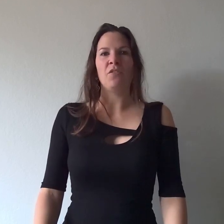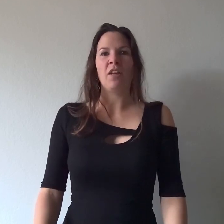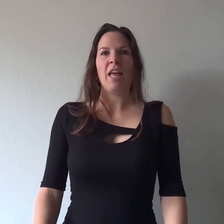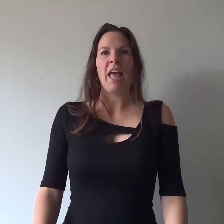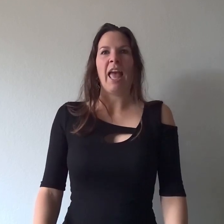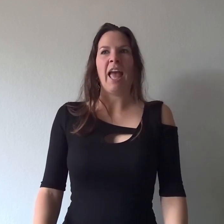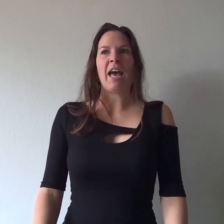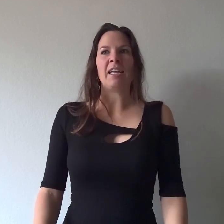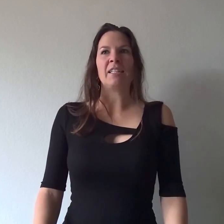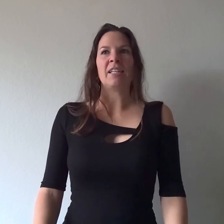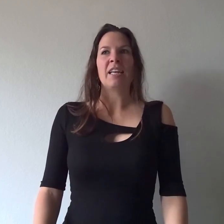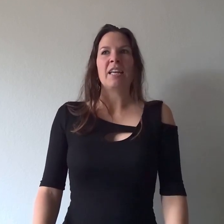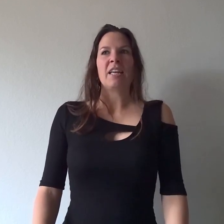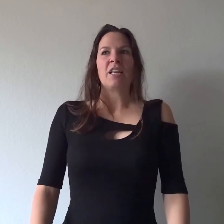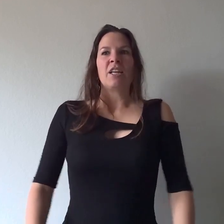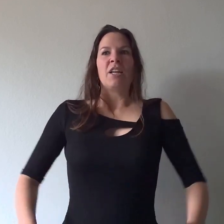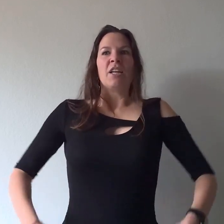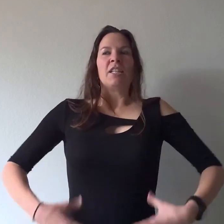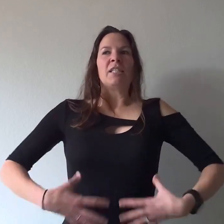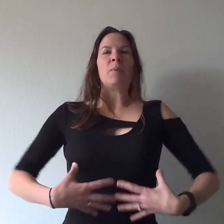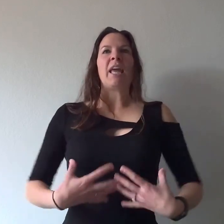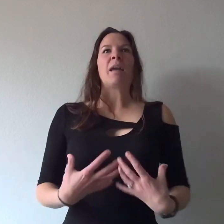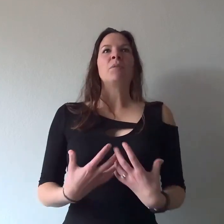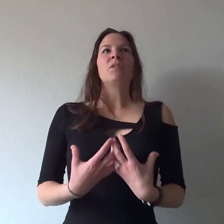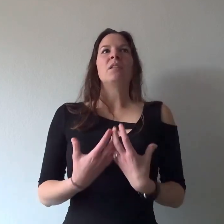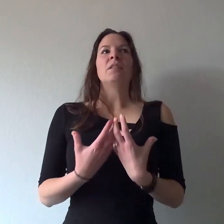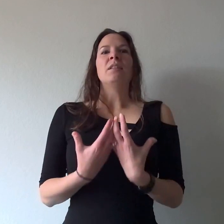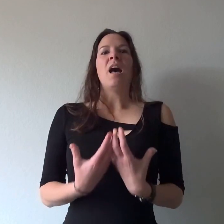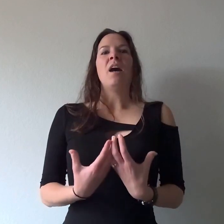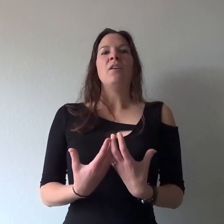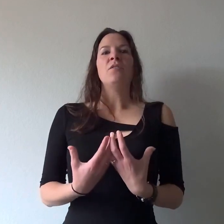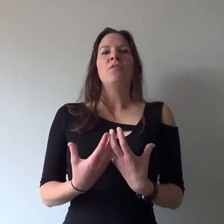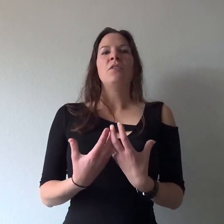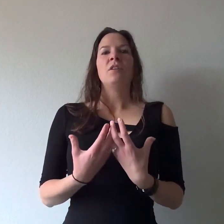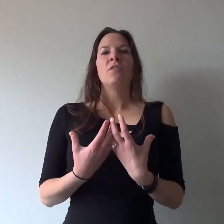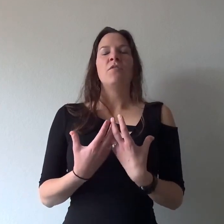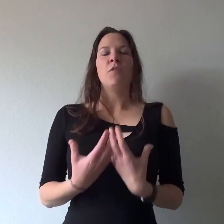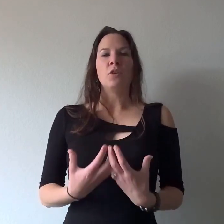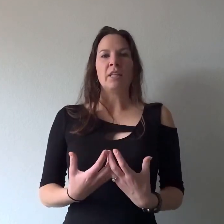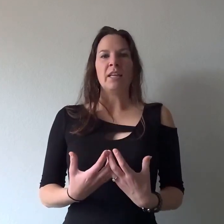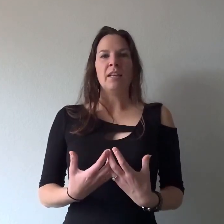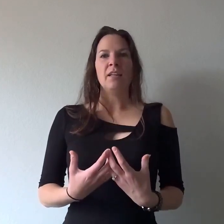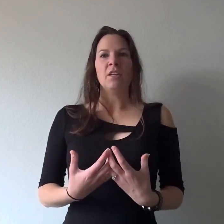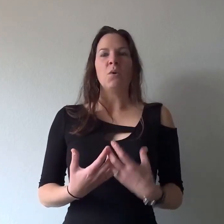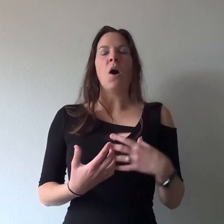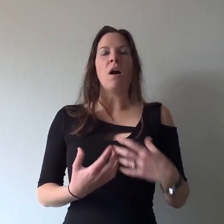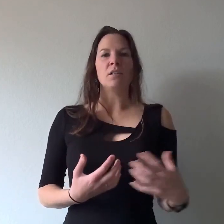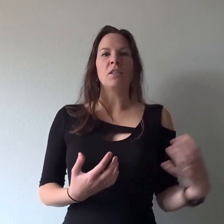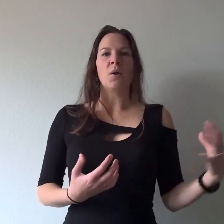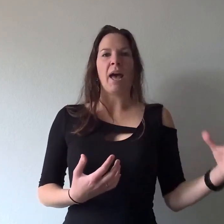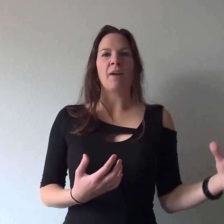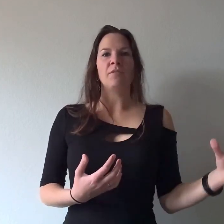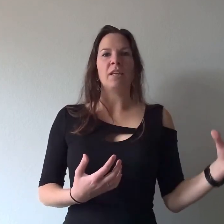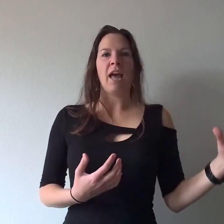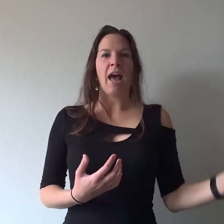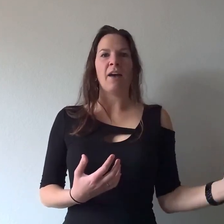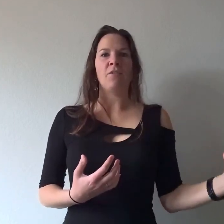and to be able to love fully you also have to have